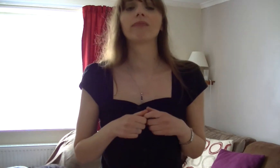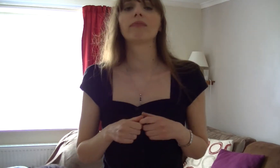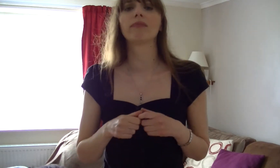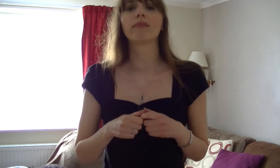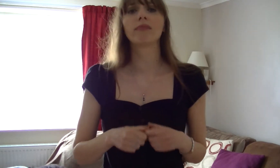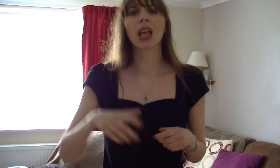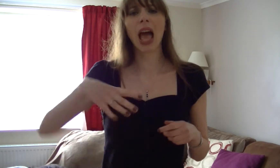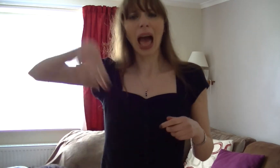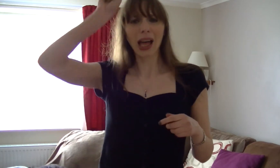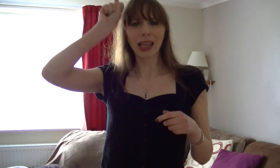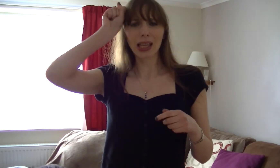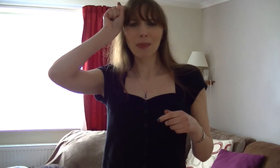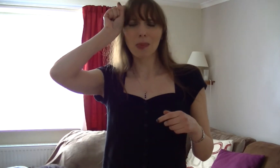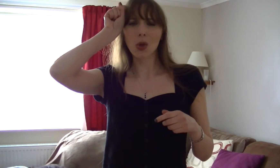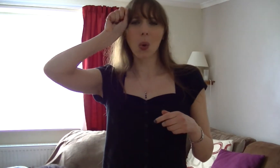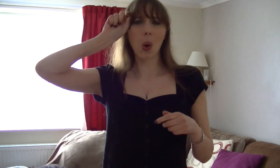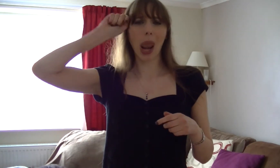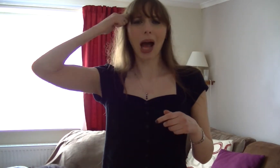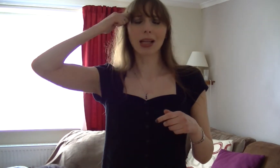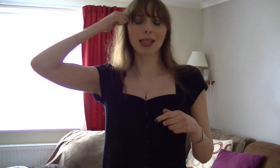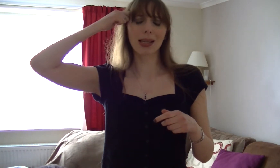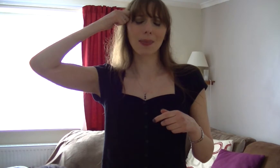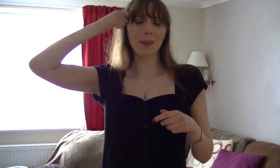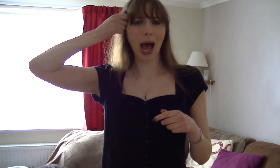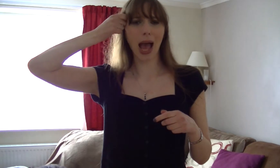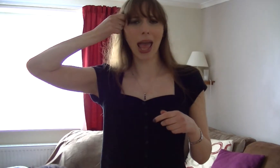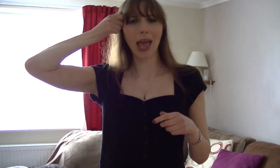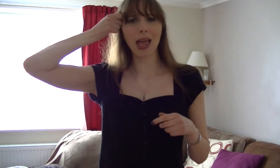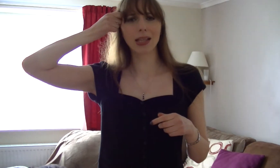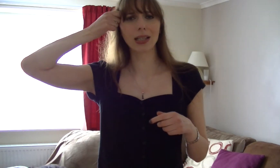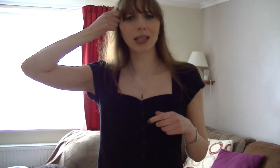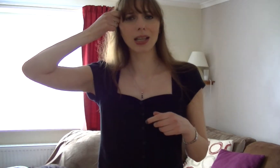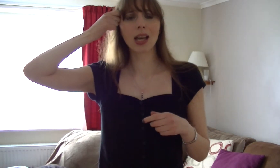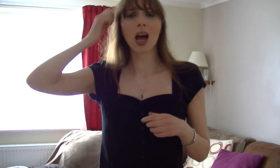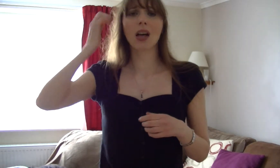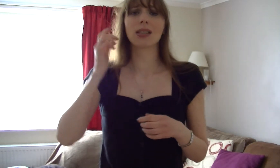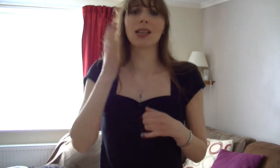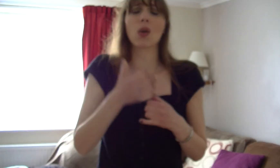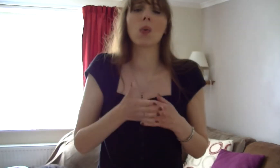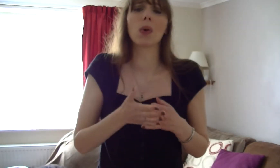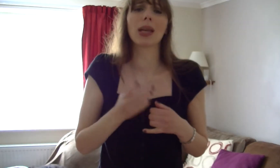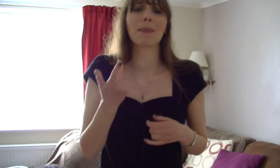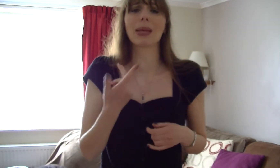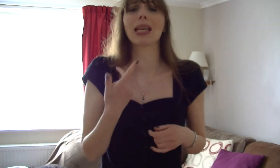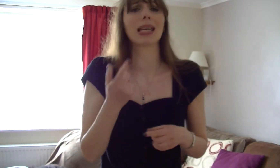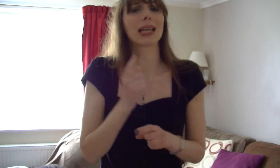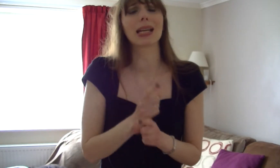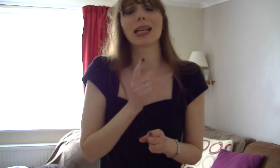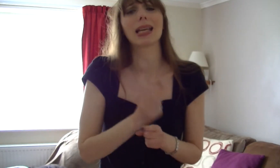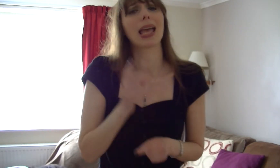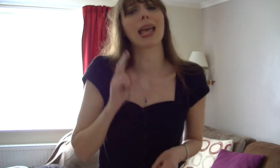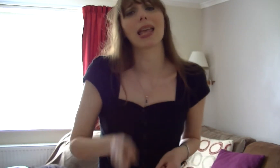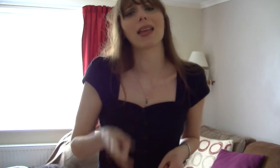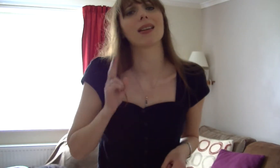I'll keep you locked in my head Until we meet again